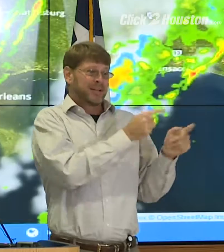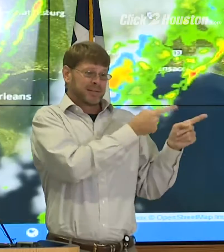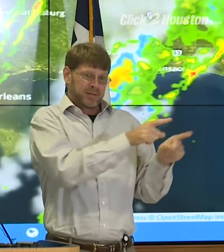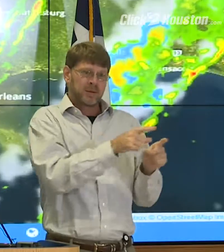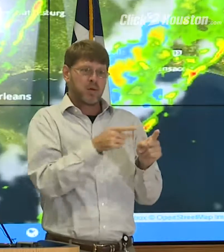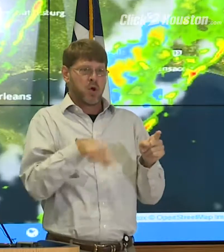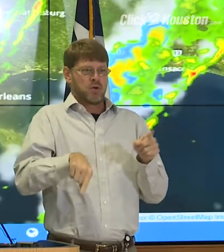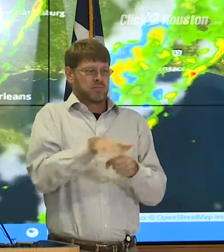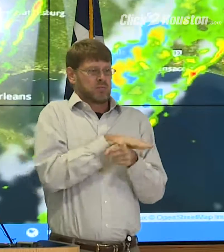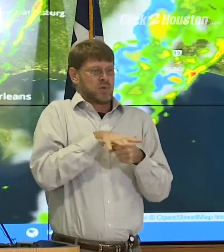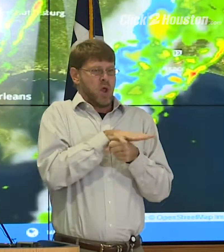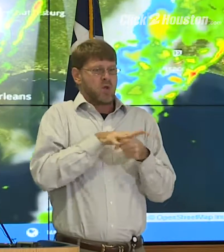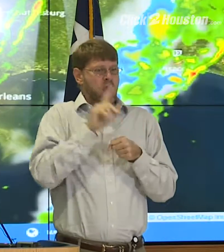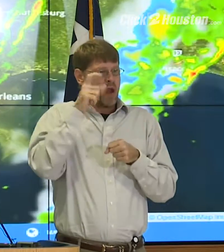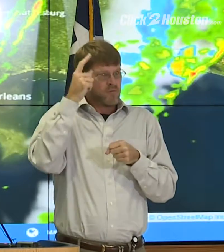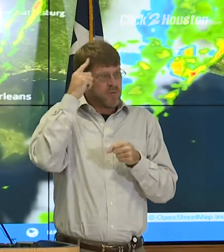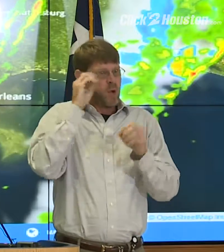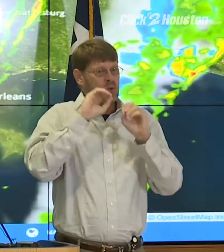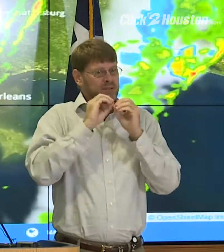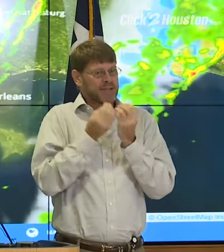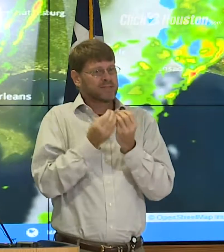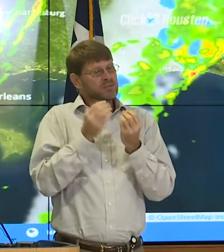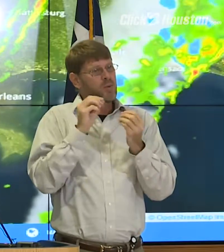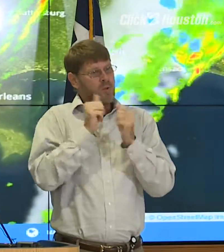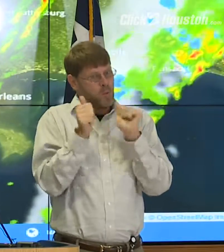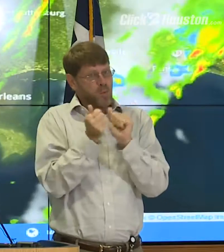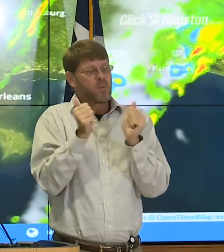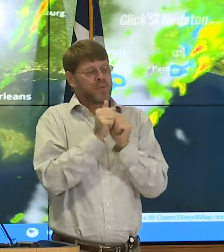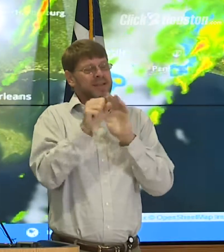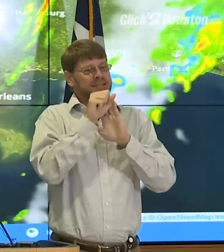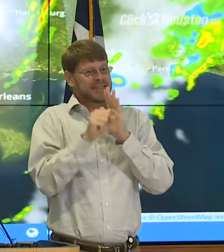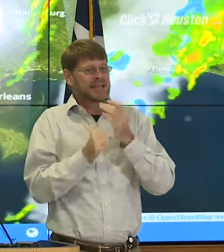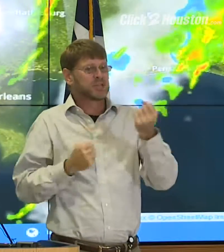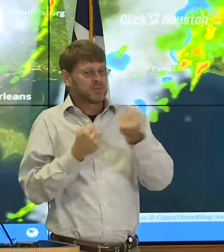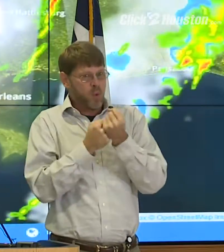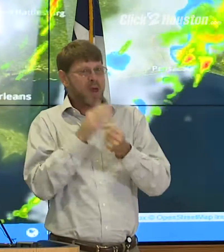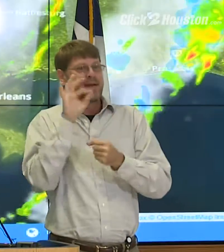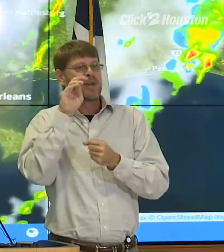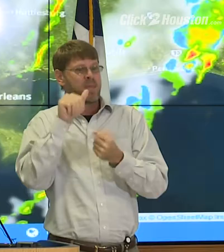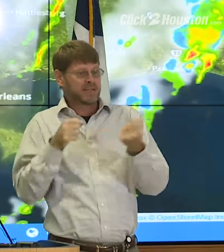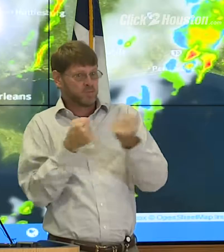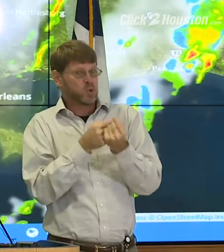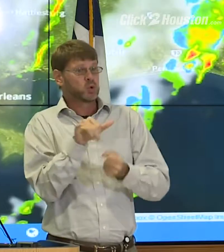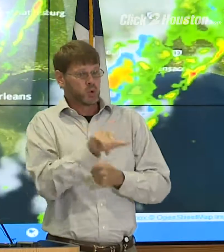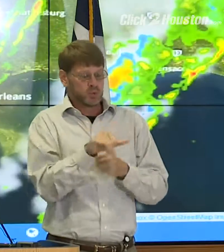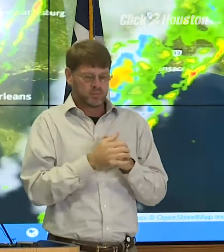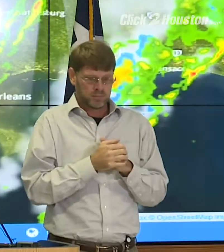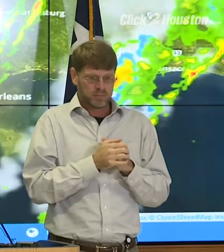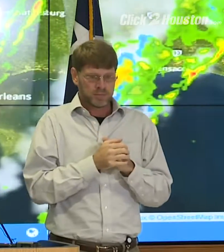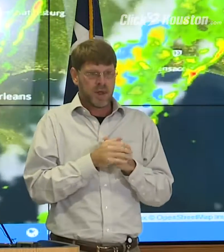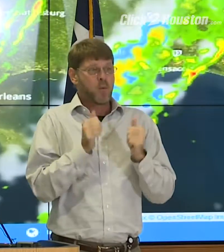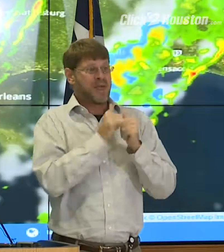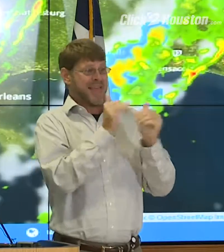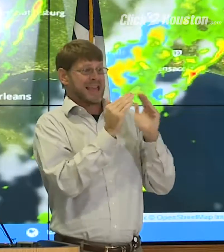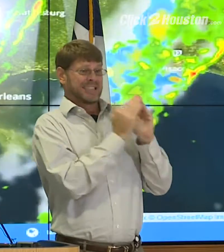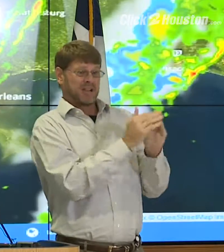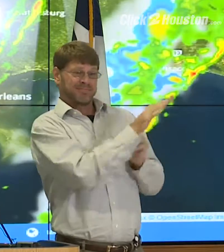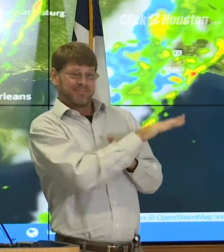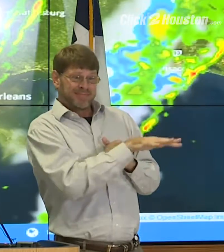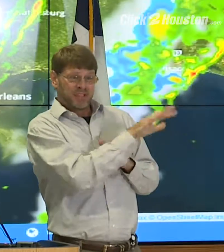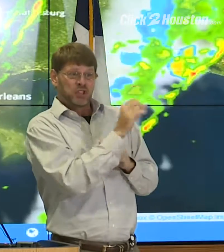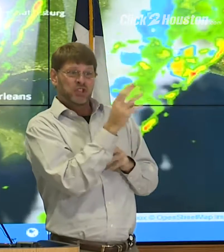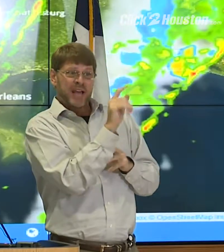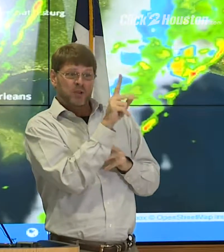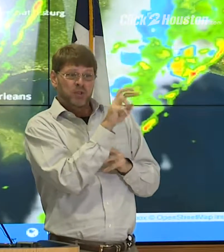driven by local government, local organizations with state support and FEMA support on top of that. In support of those sheltering activities, in